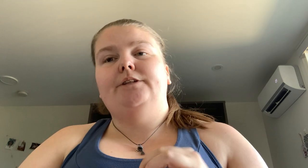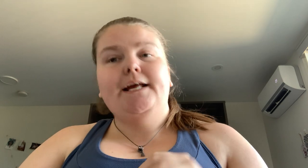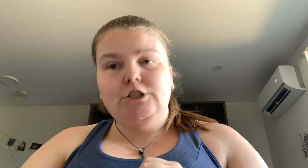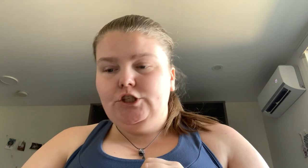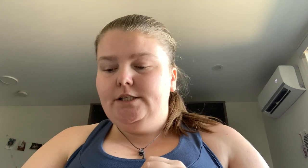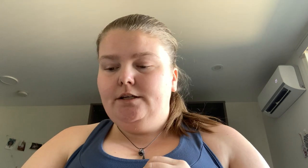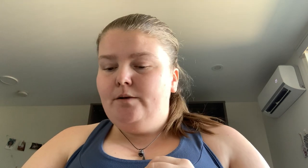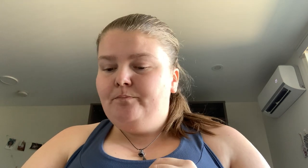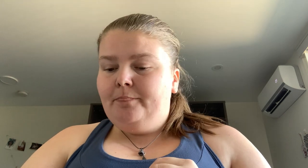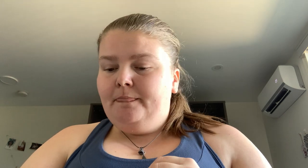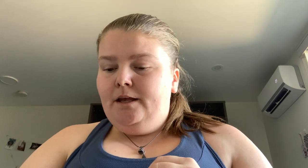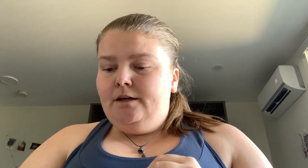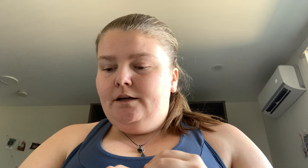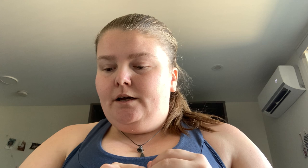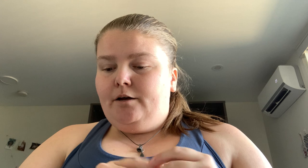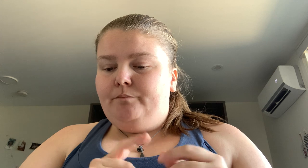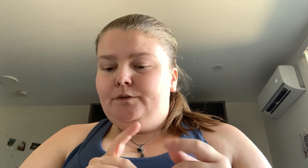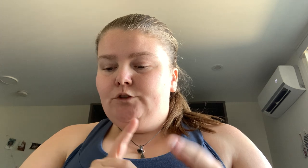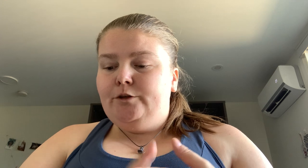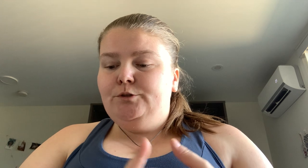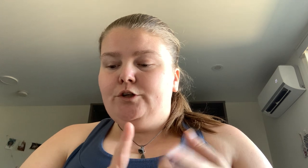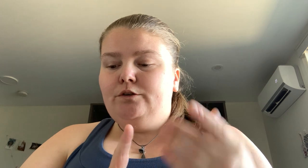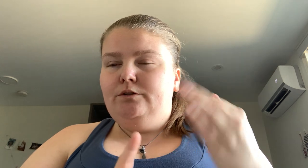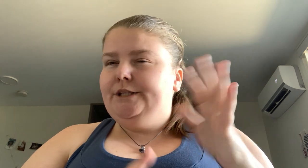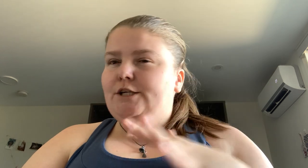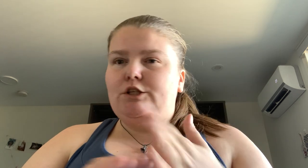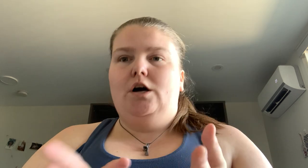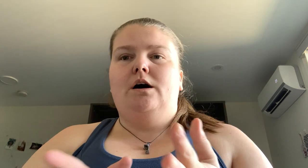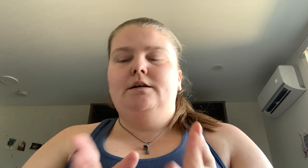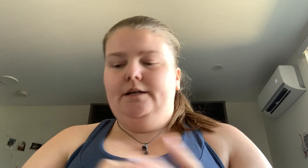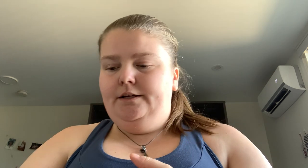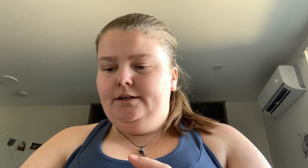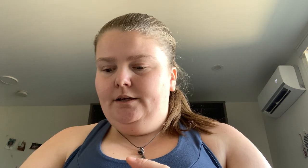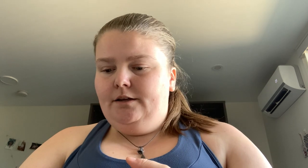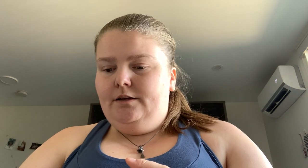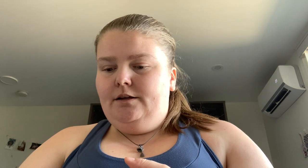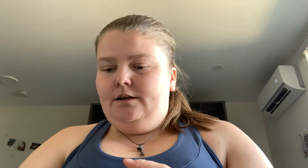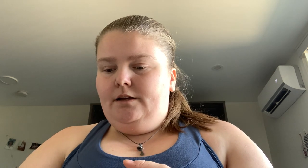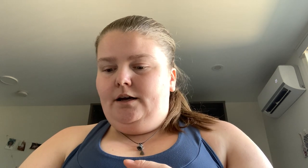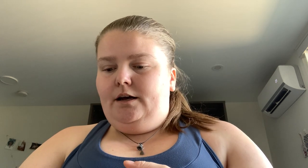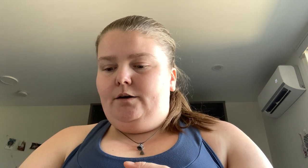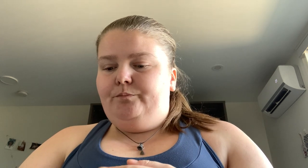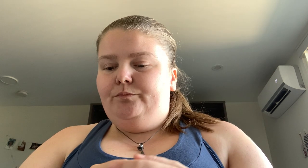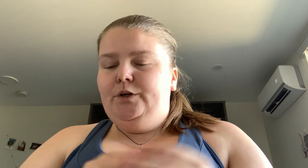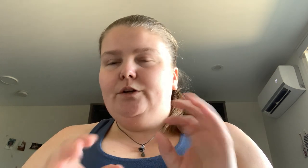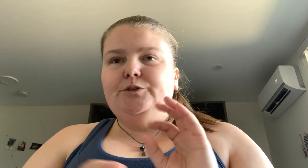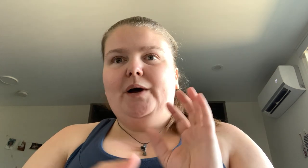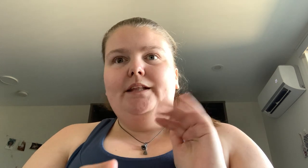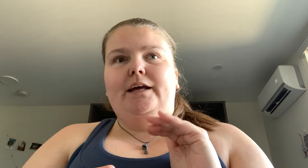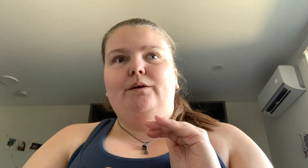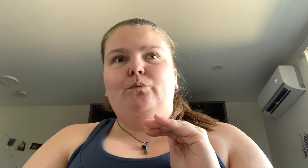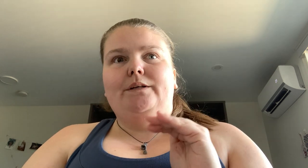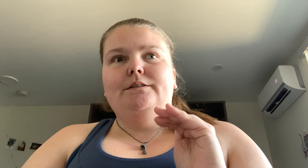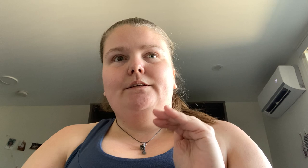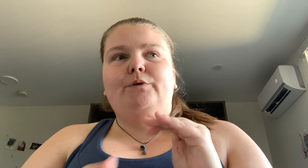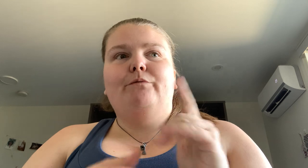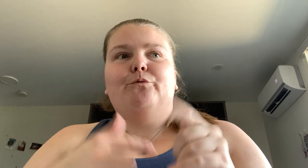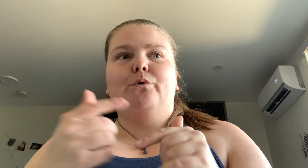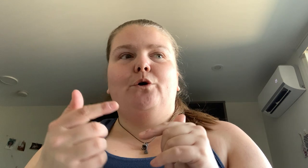energy um dream journal slash log um you can also add like what if you have a